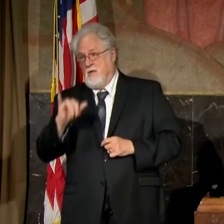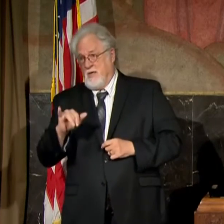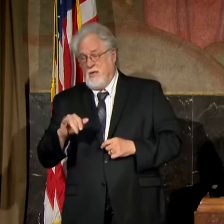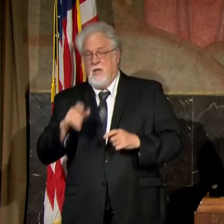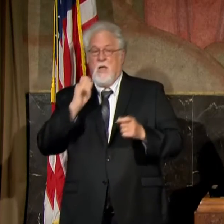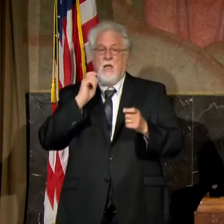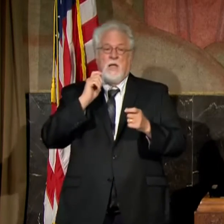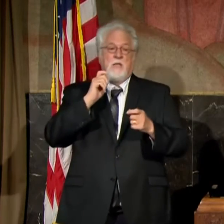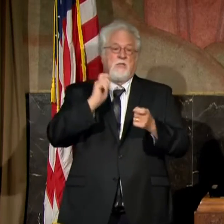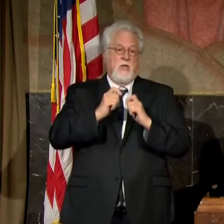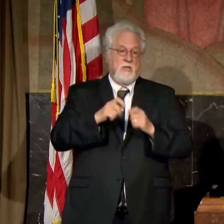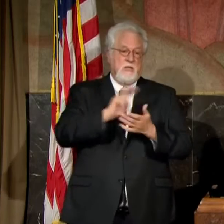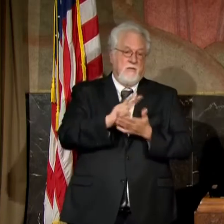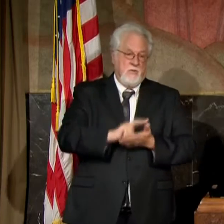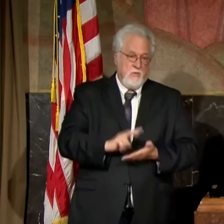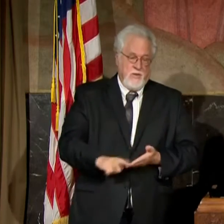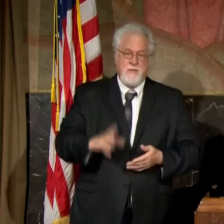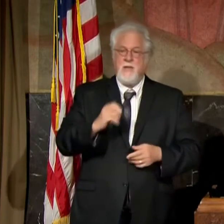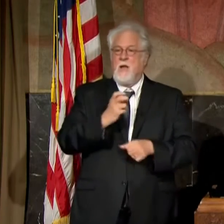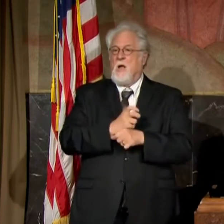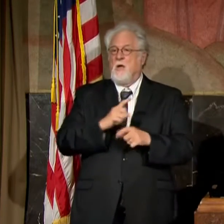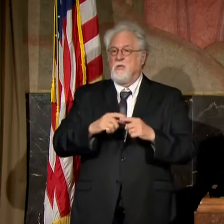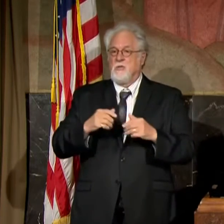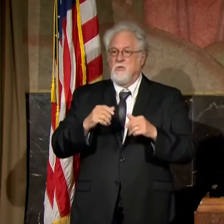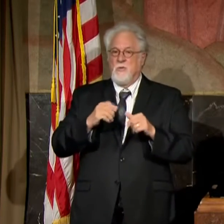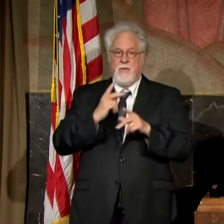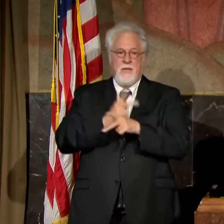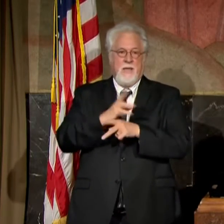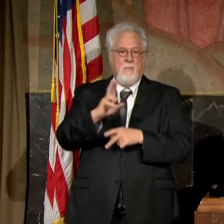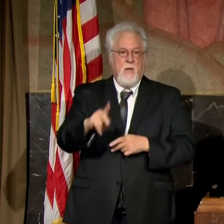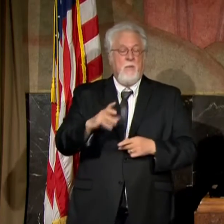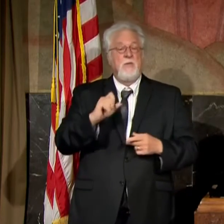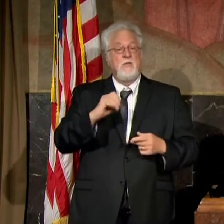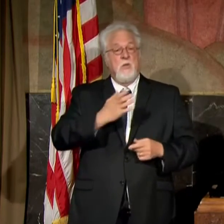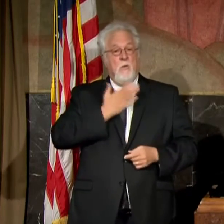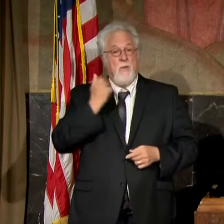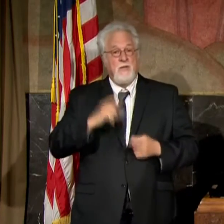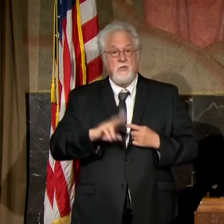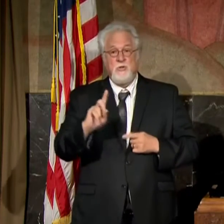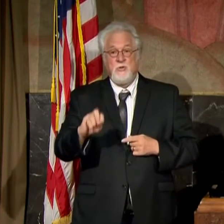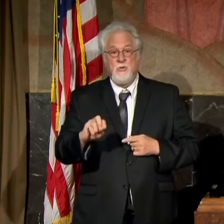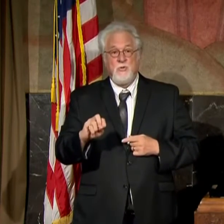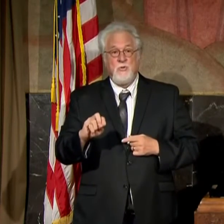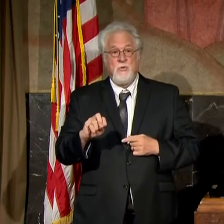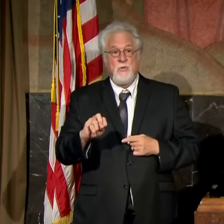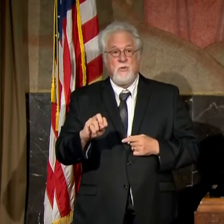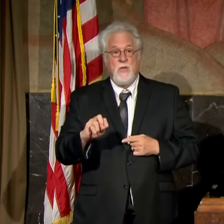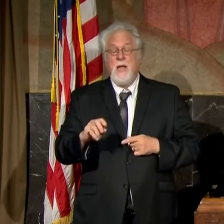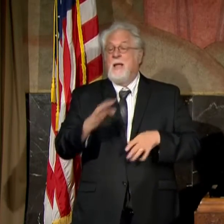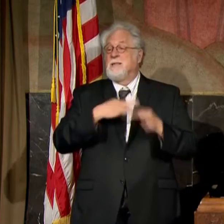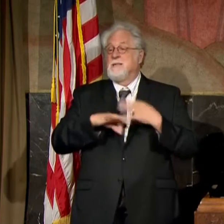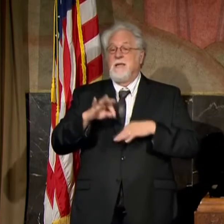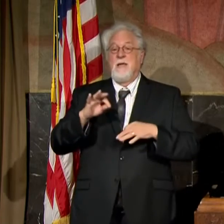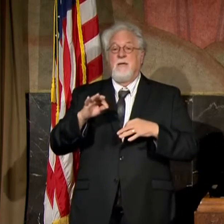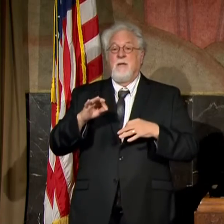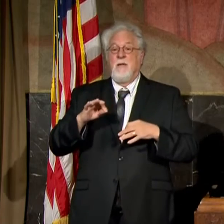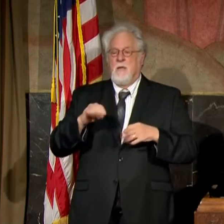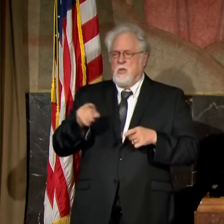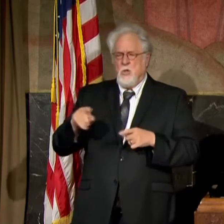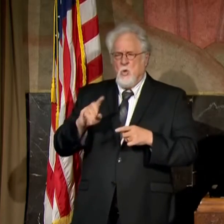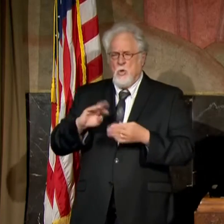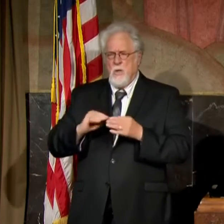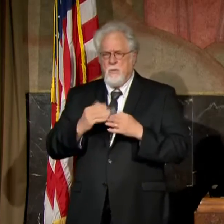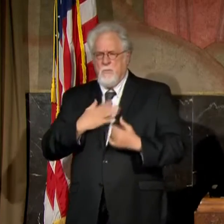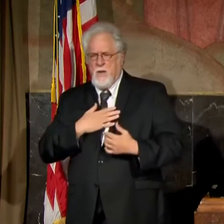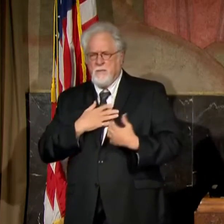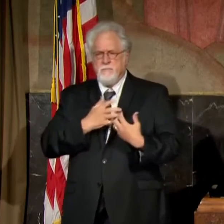changes every couple of weeks, and it's hard to stay ahead of it. So the best thing to do with this disease, instead of trying to see does your number match